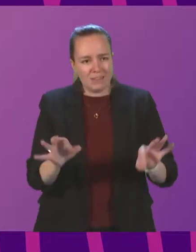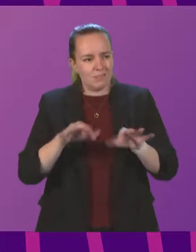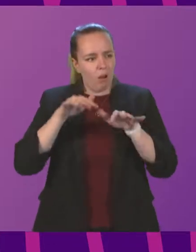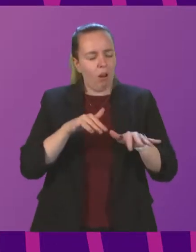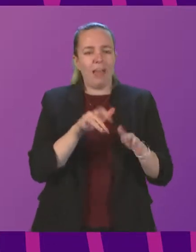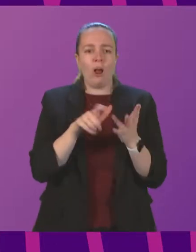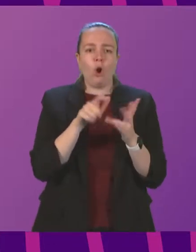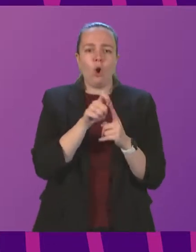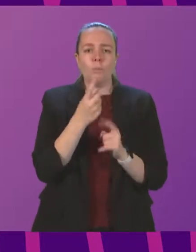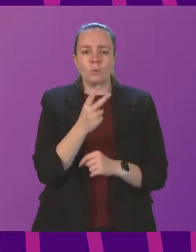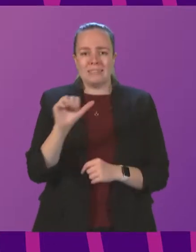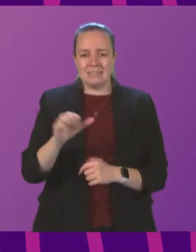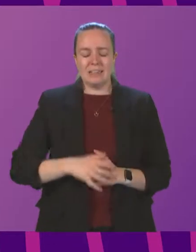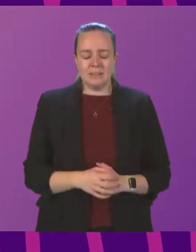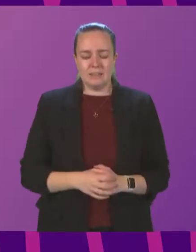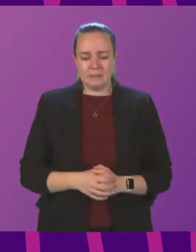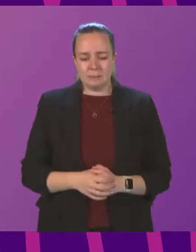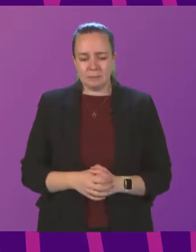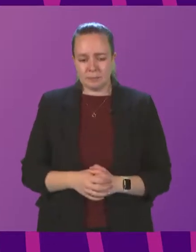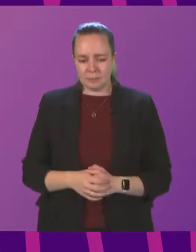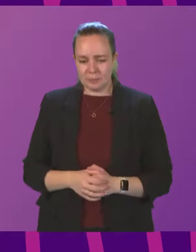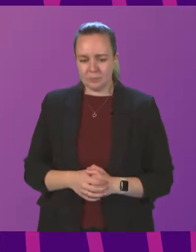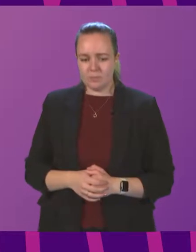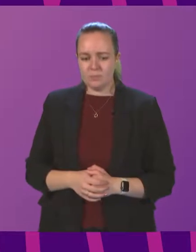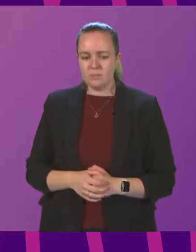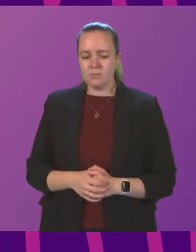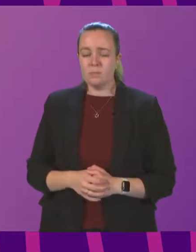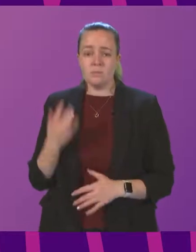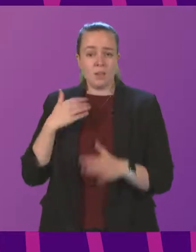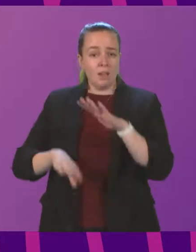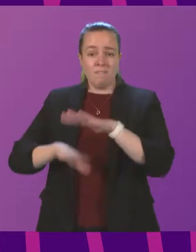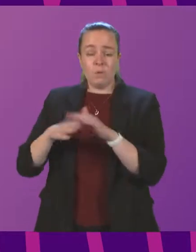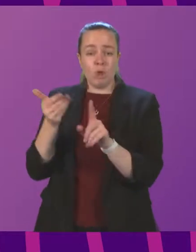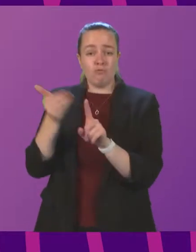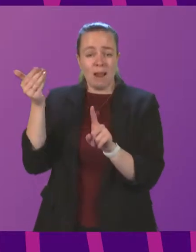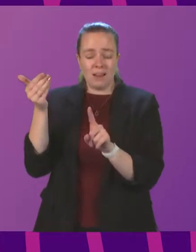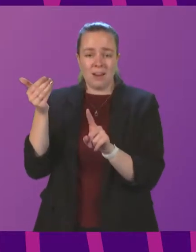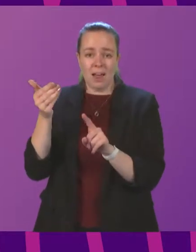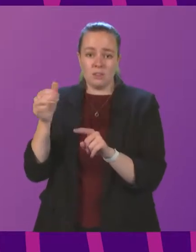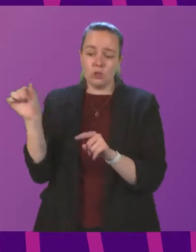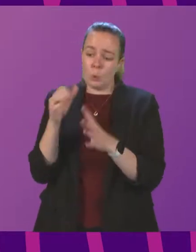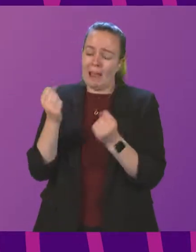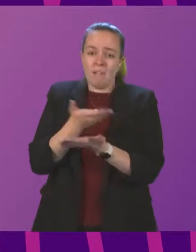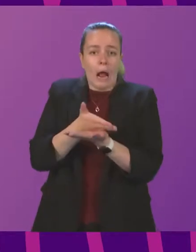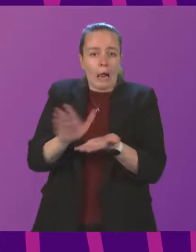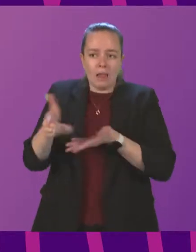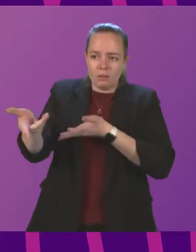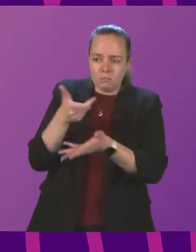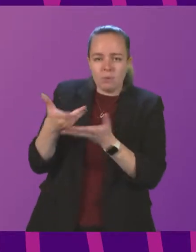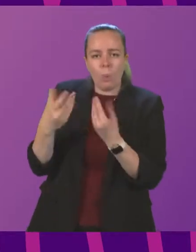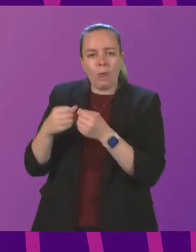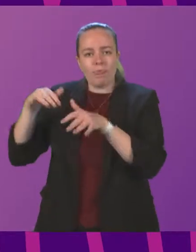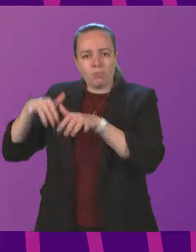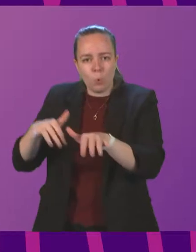COP26? Cabinet Secretary. We fully recognise, of course, that there should be a clear dialogue between the protesters,